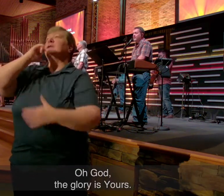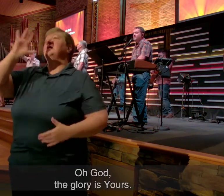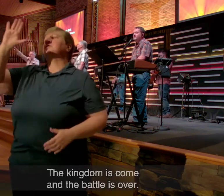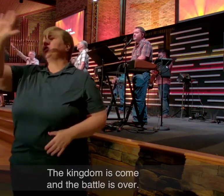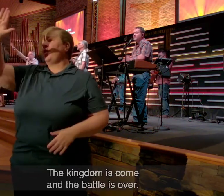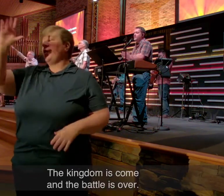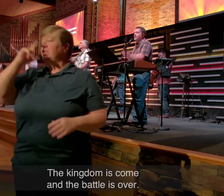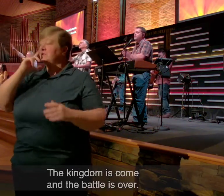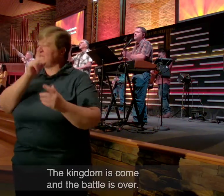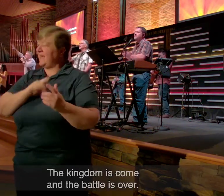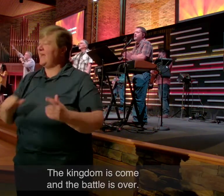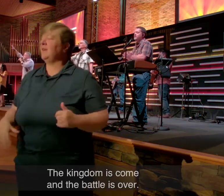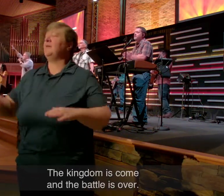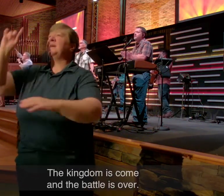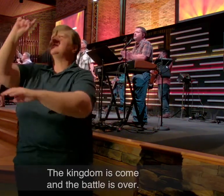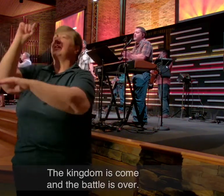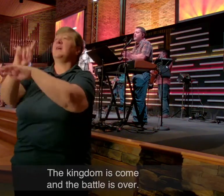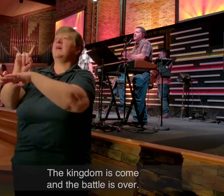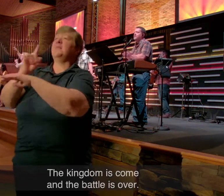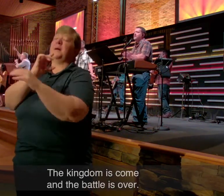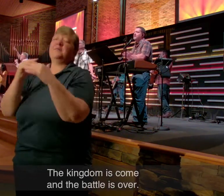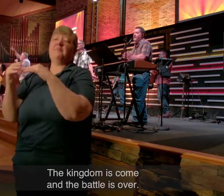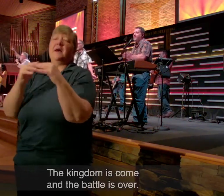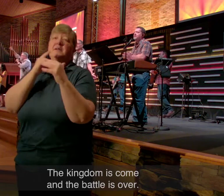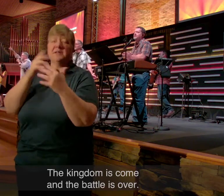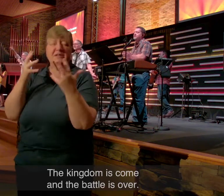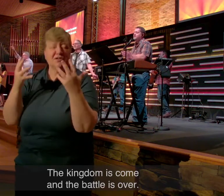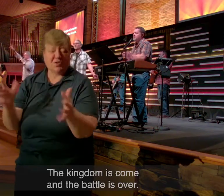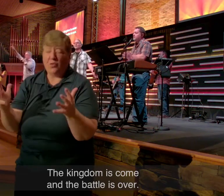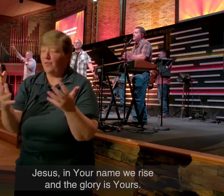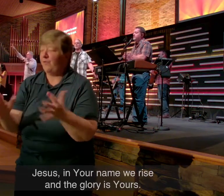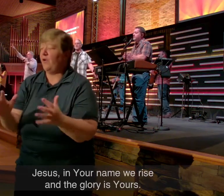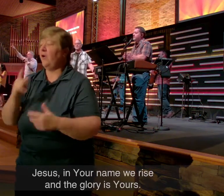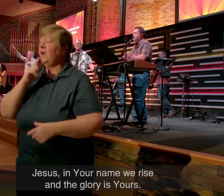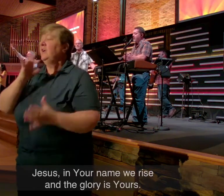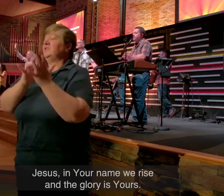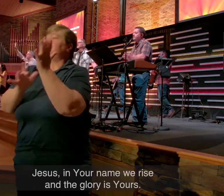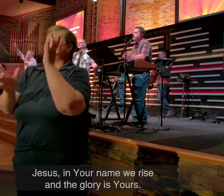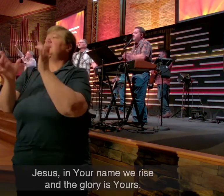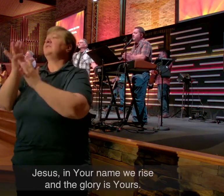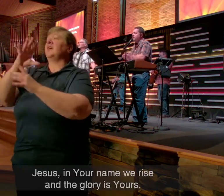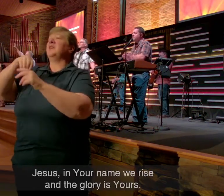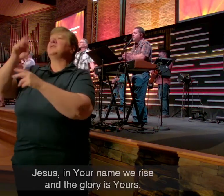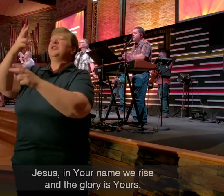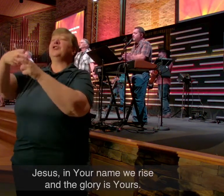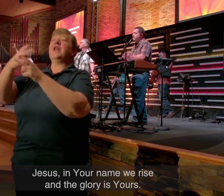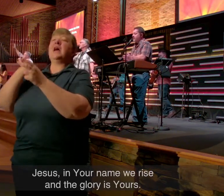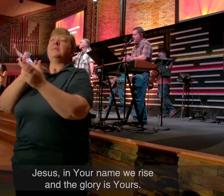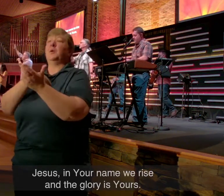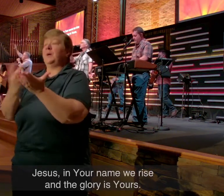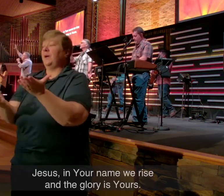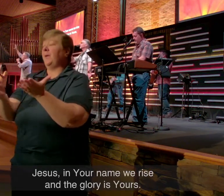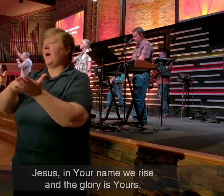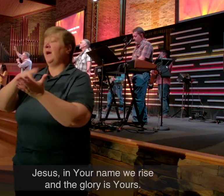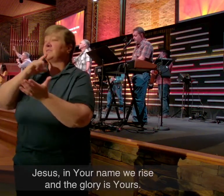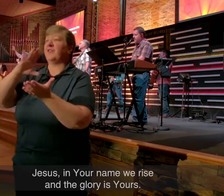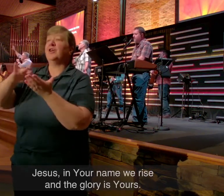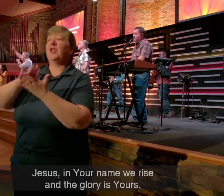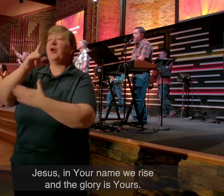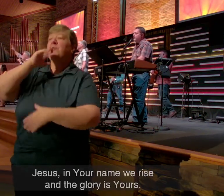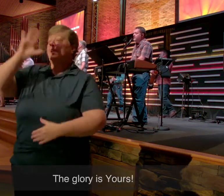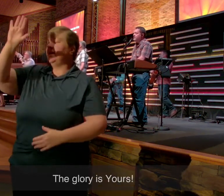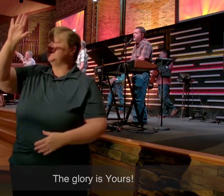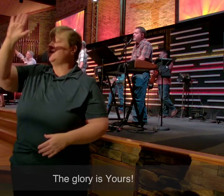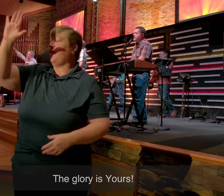is yours The kingdom is come and the battle is over Jesus, in your name we rise And the